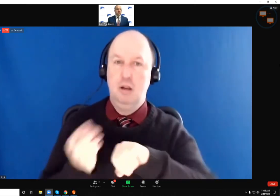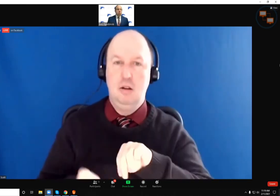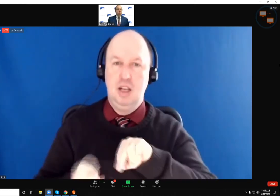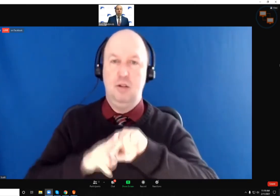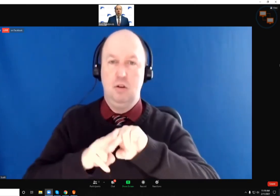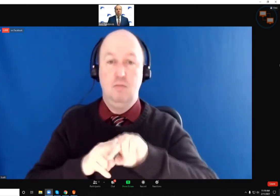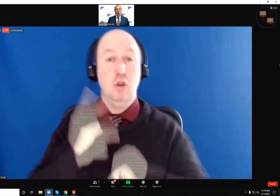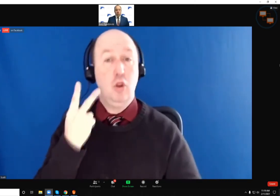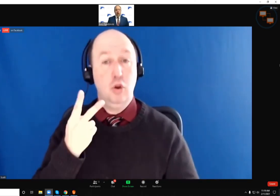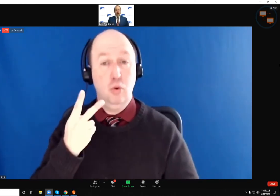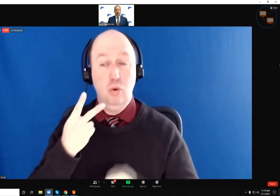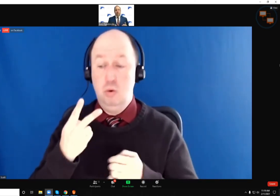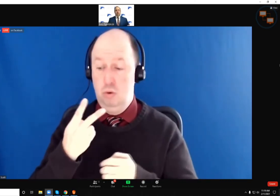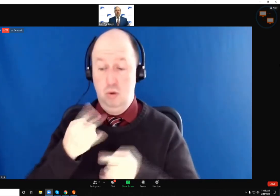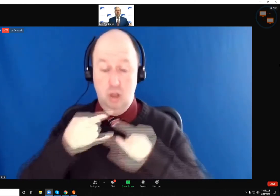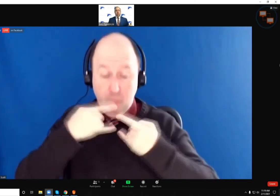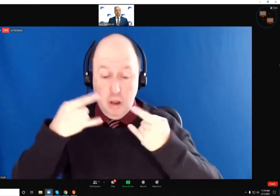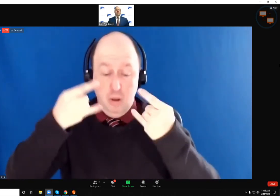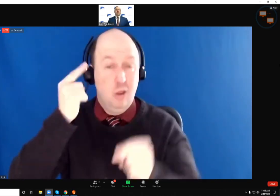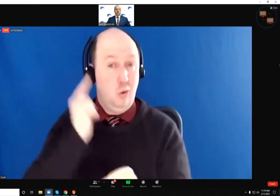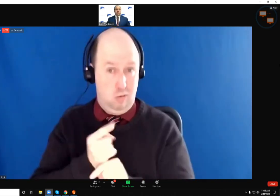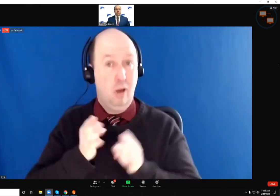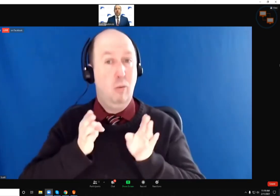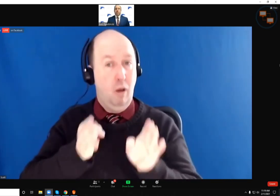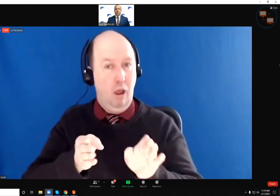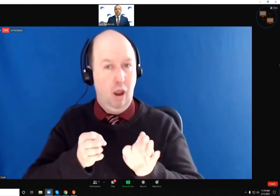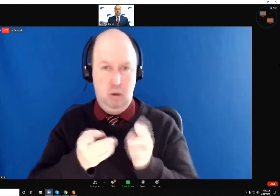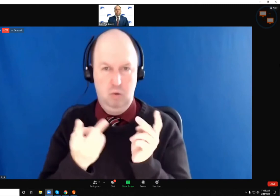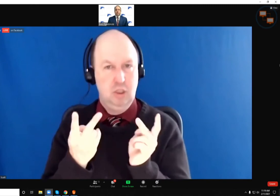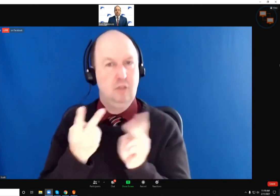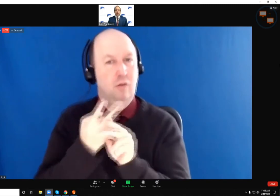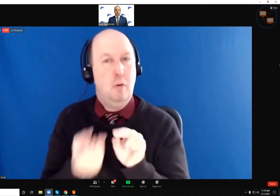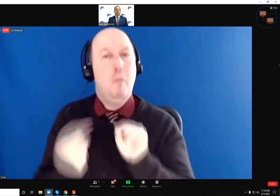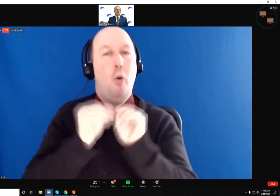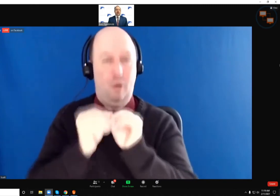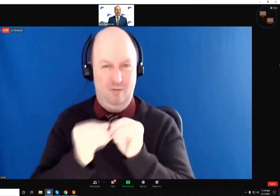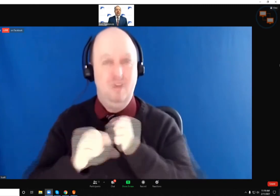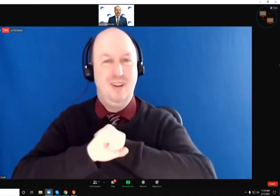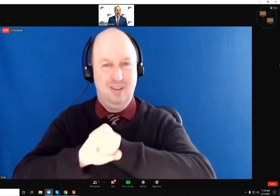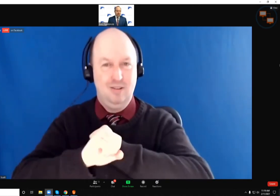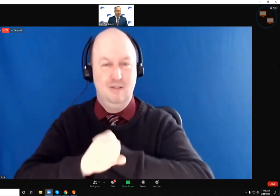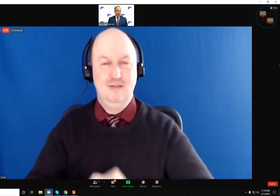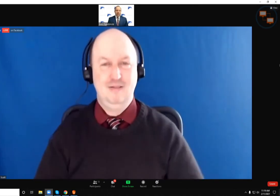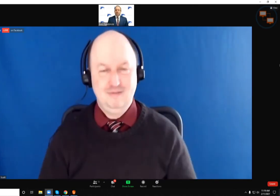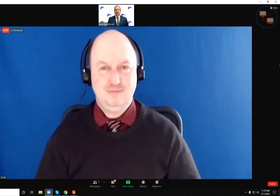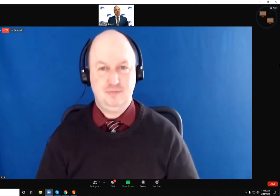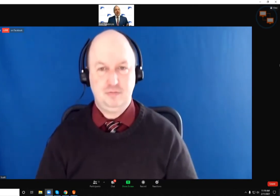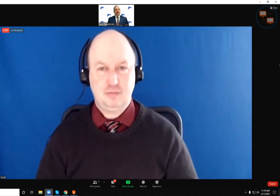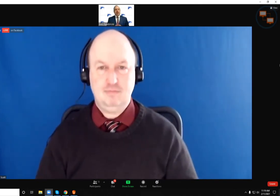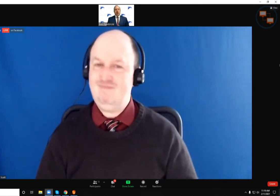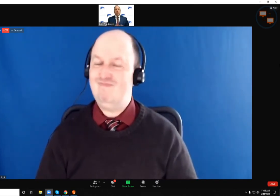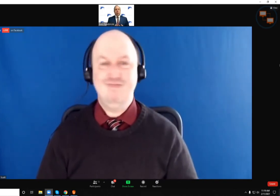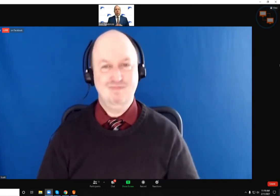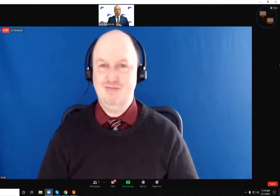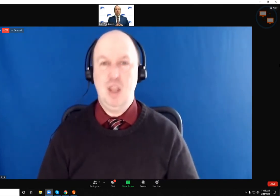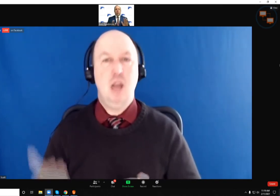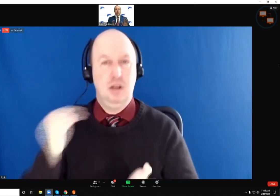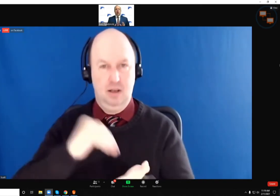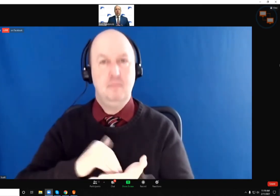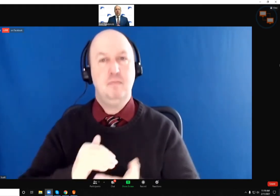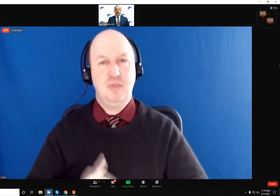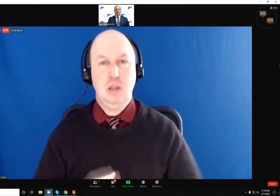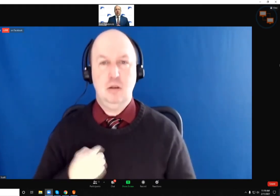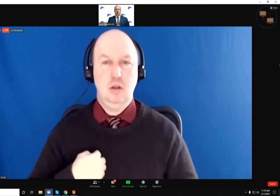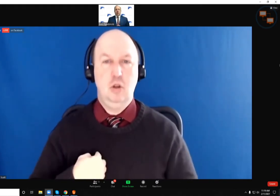the two masks worn the white ray, even, you know, even protect us further. You know, again, you know, we